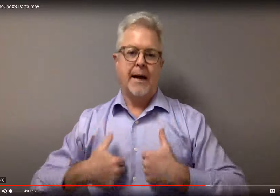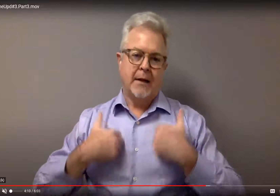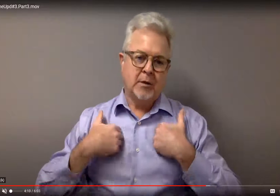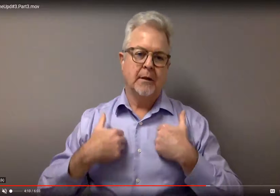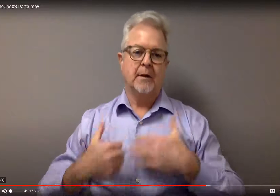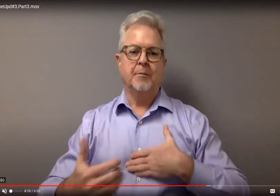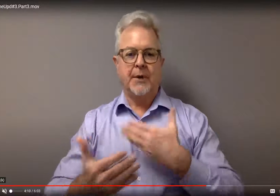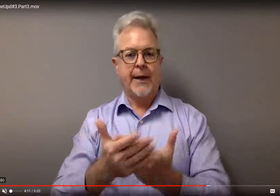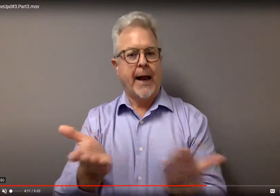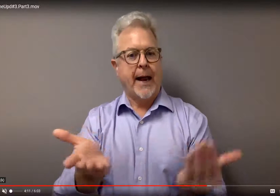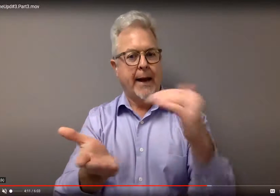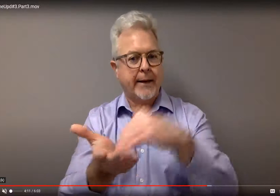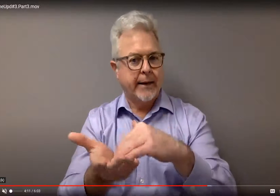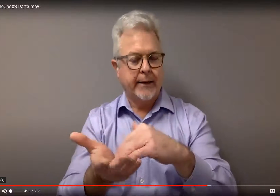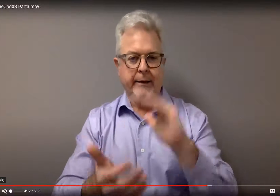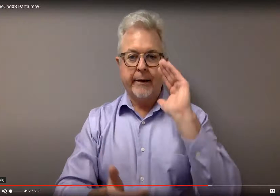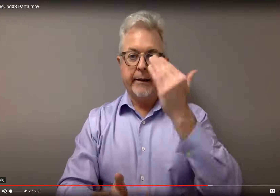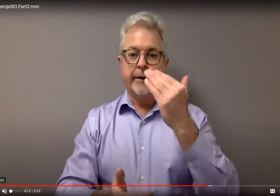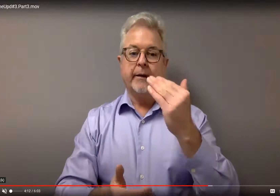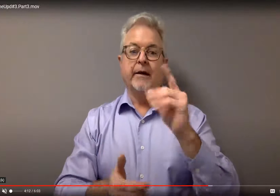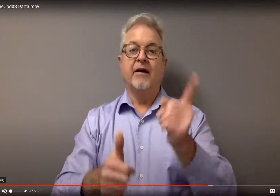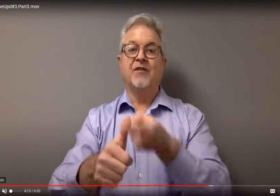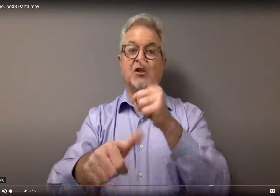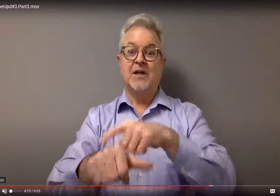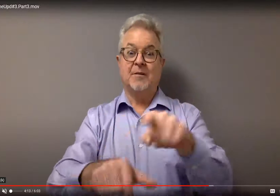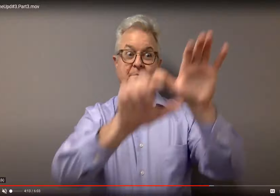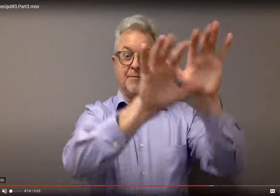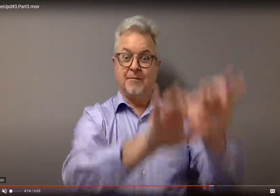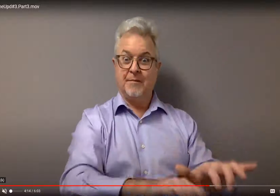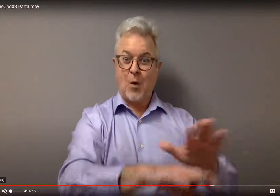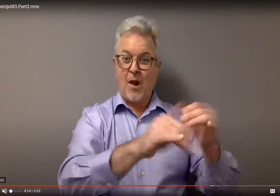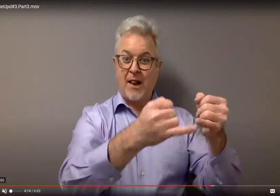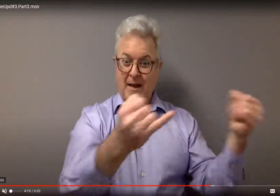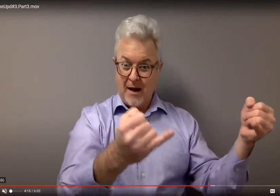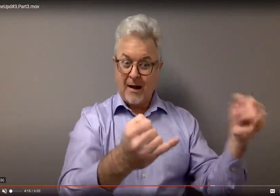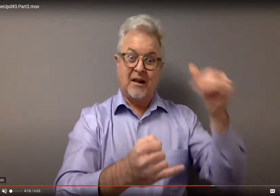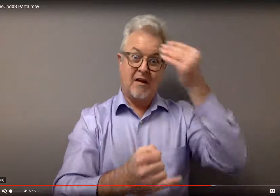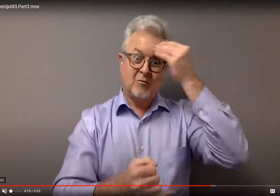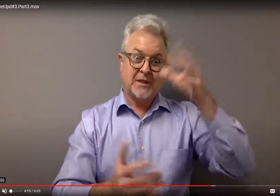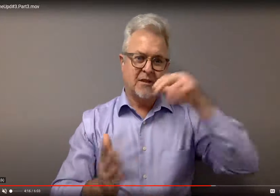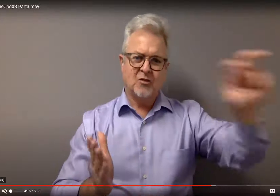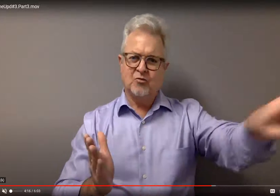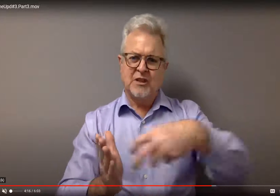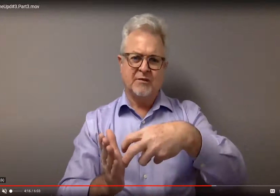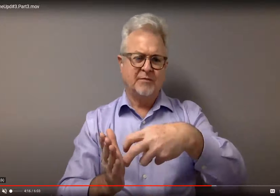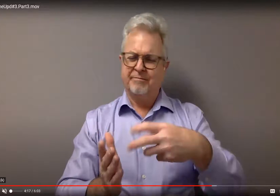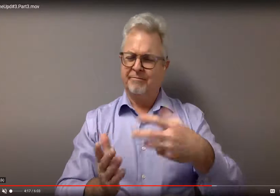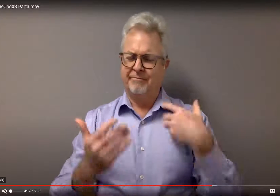that date, and you'll enter your name and address again. It seems like the first time when you went online to make the appointment, that